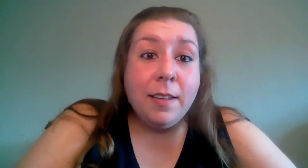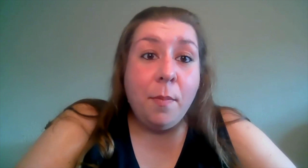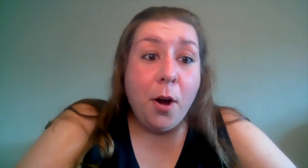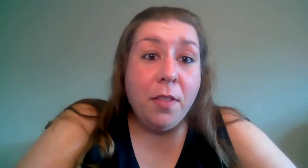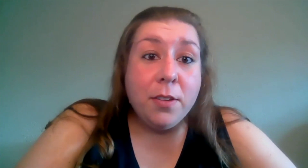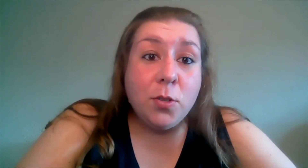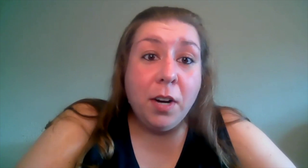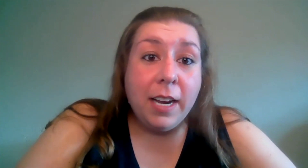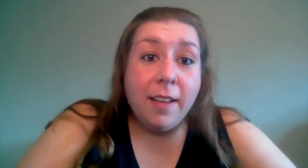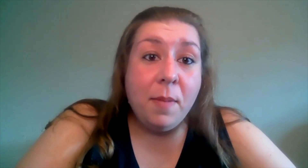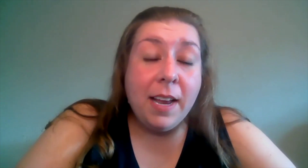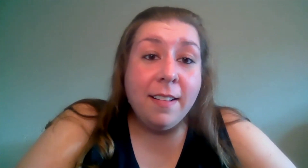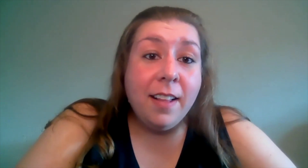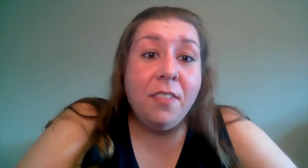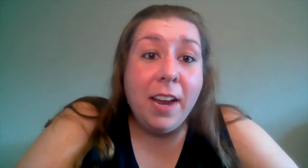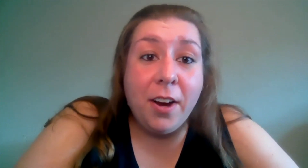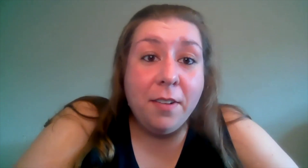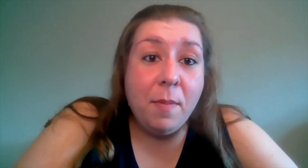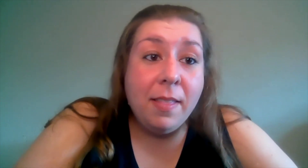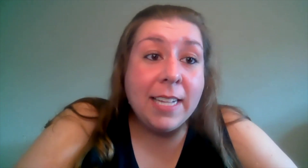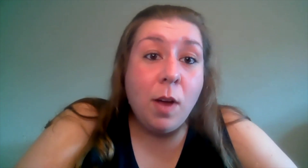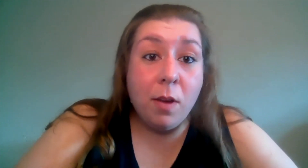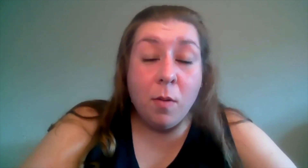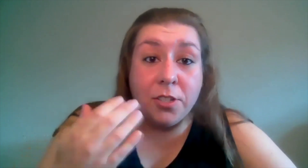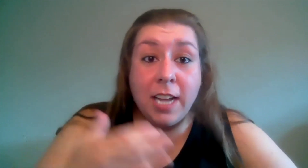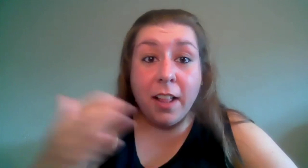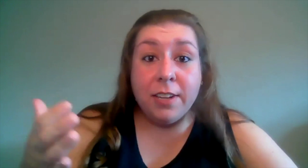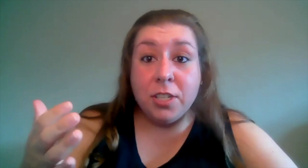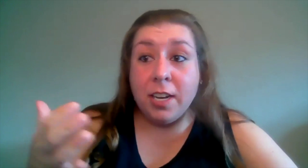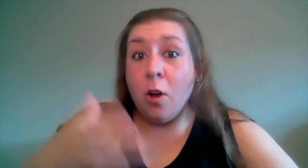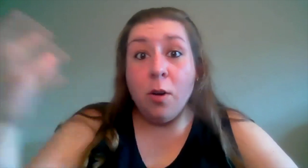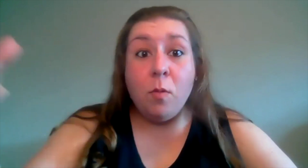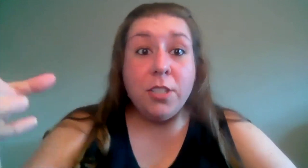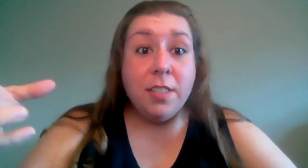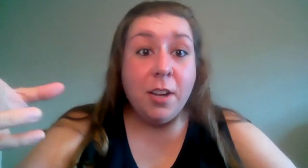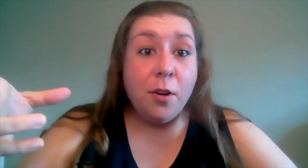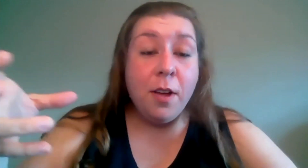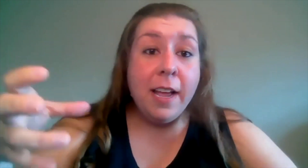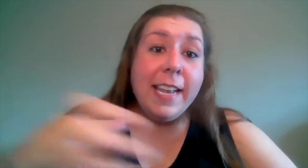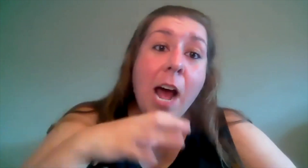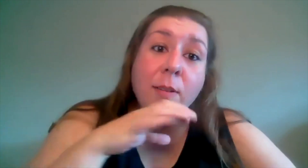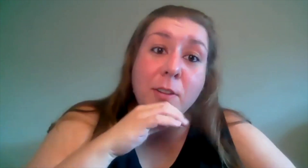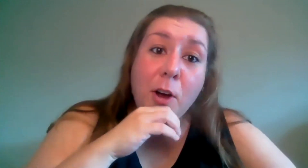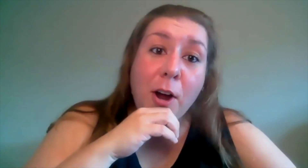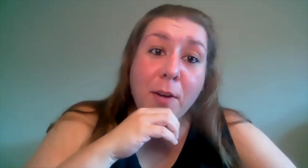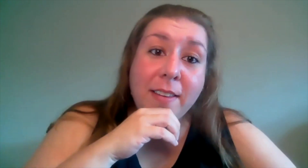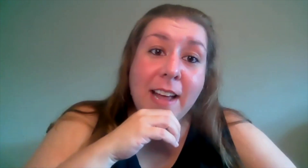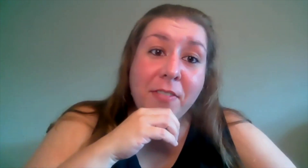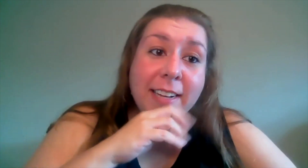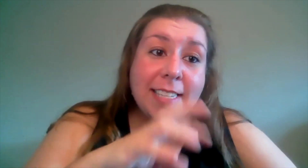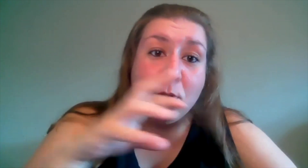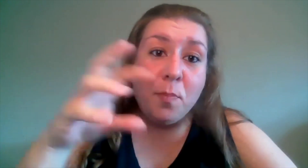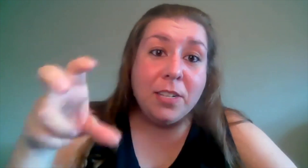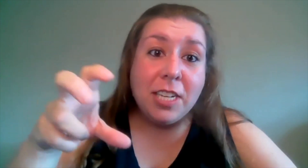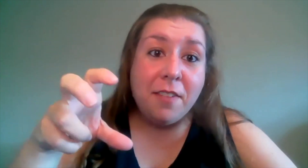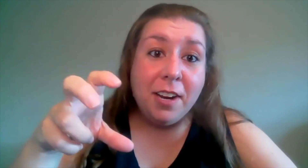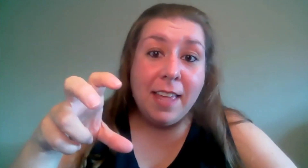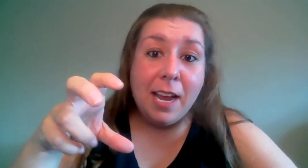a part of the story i mean cliffhanger i mean that's why we watch television and go and watch you know now it's a little hard with netflix because we're binging everything